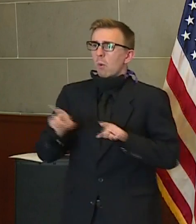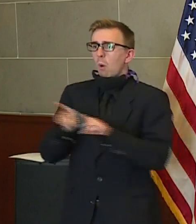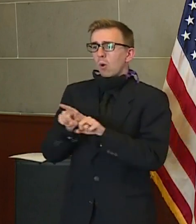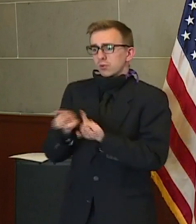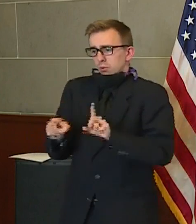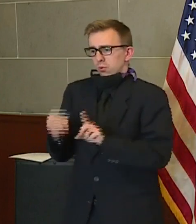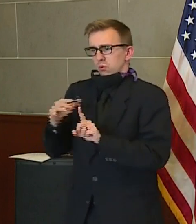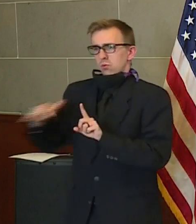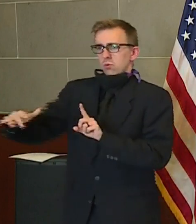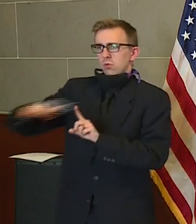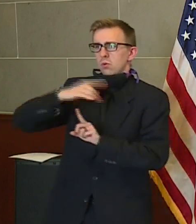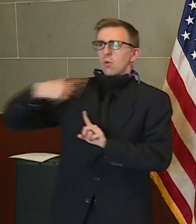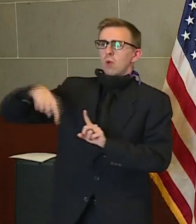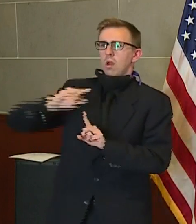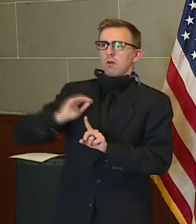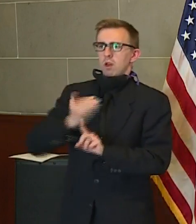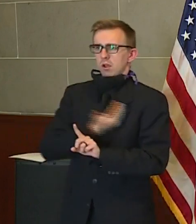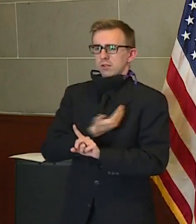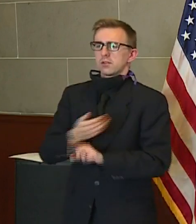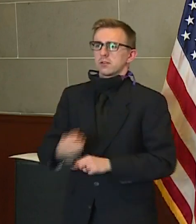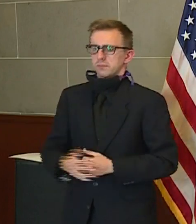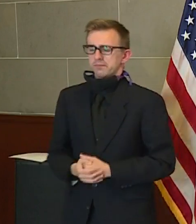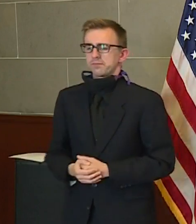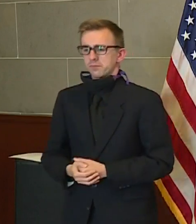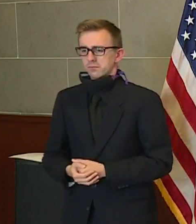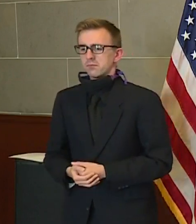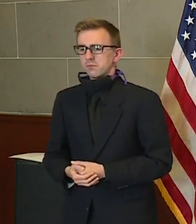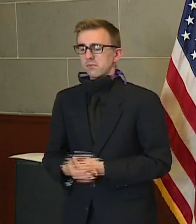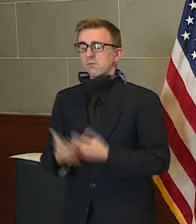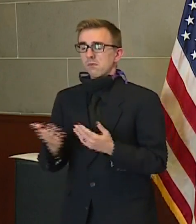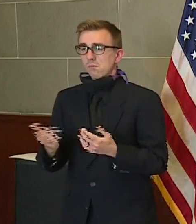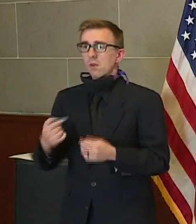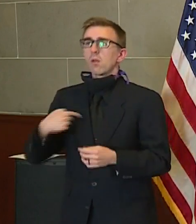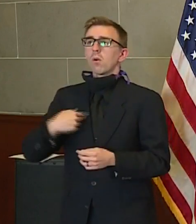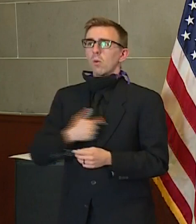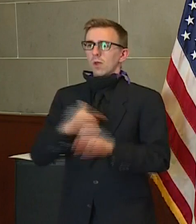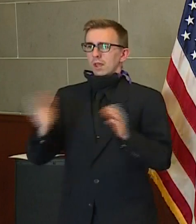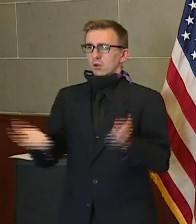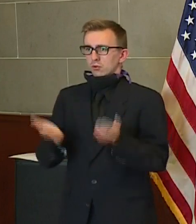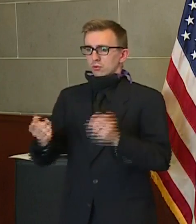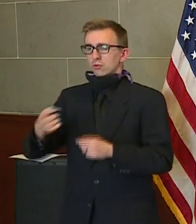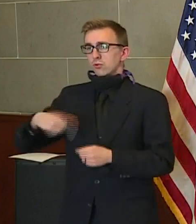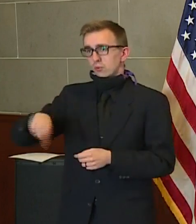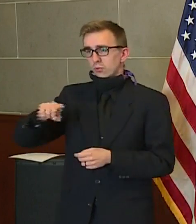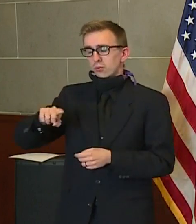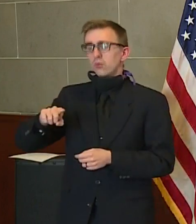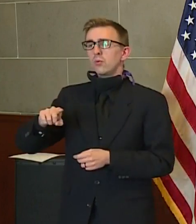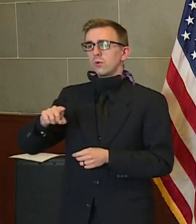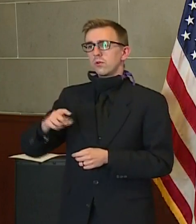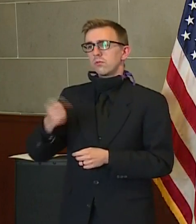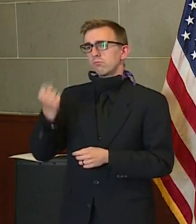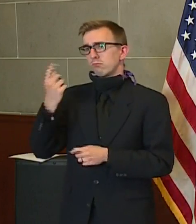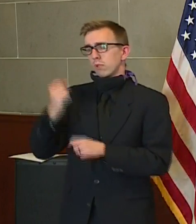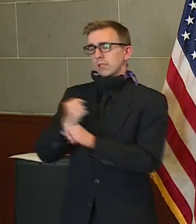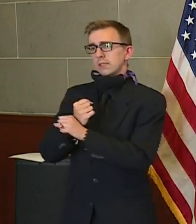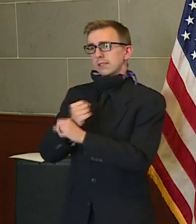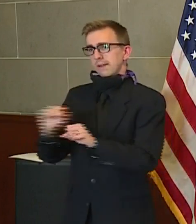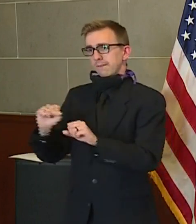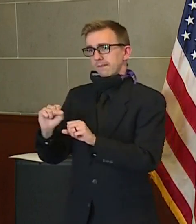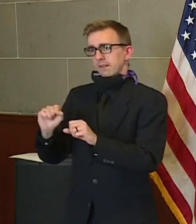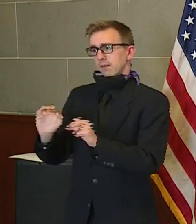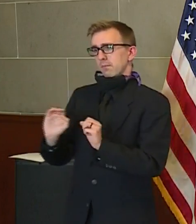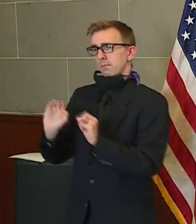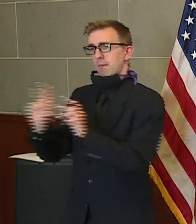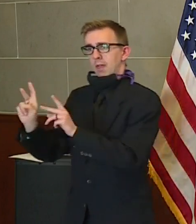around us. That said, we encourage Missourians to safely re-engage in the